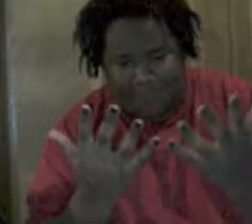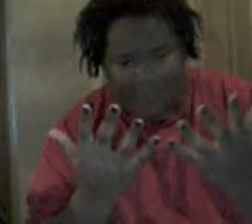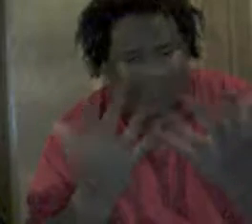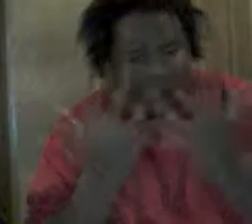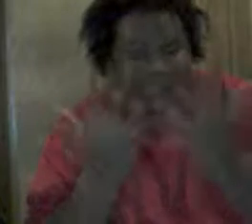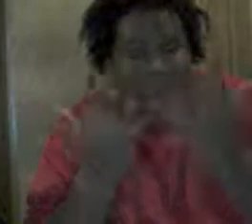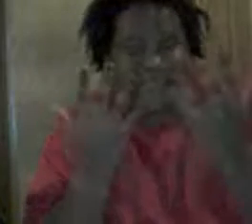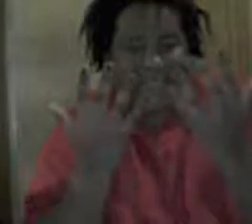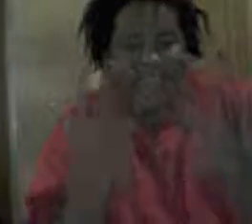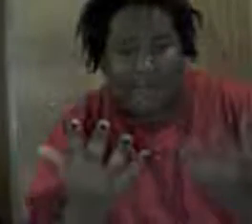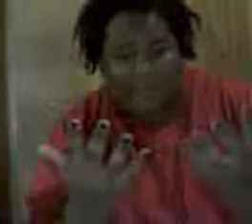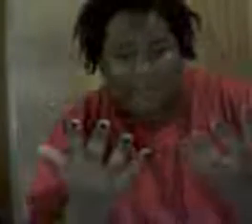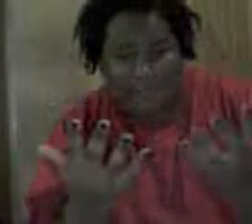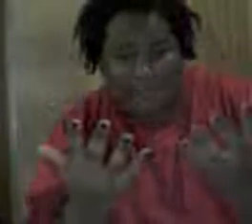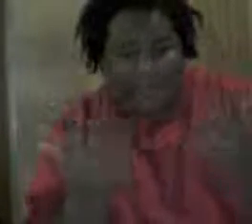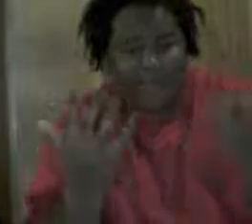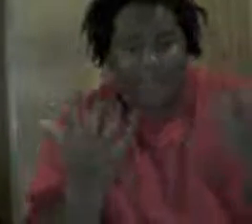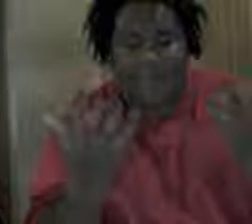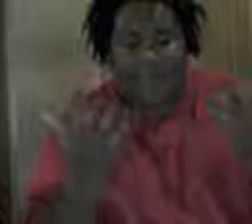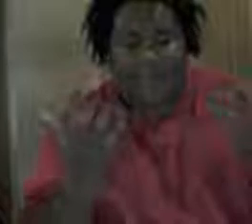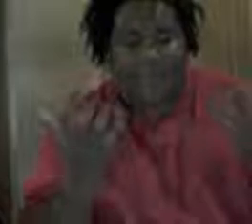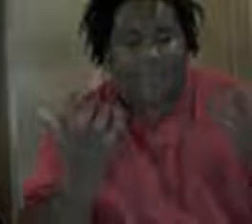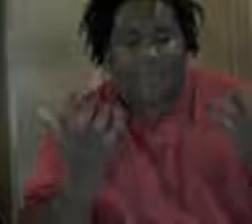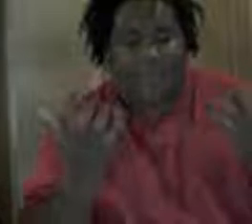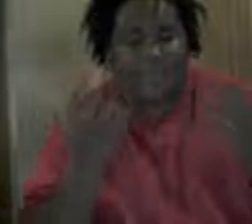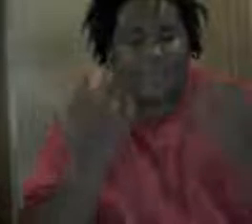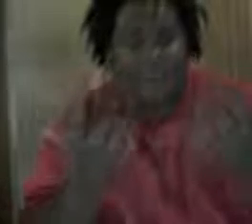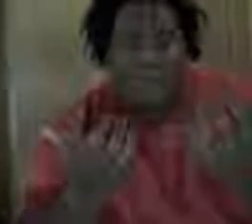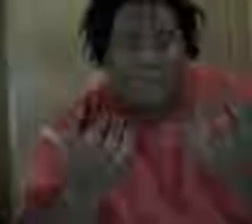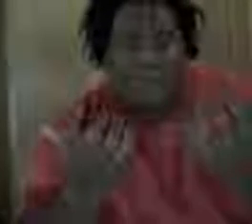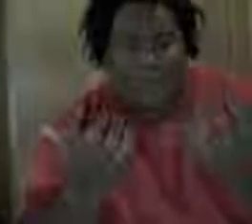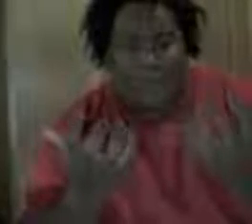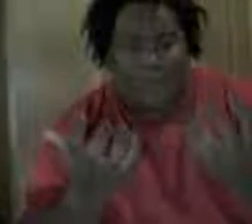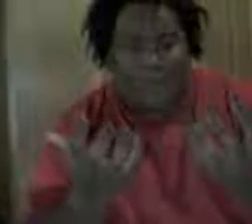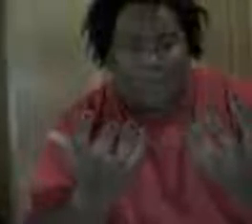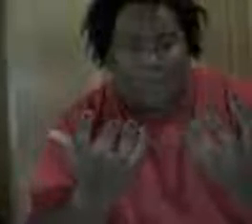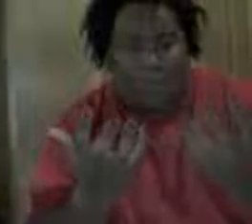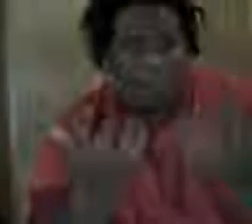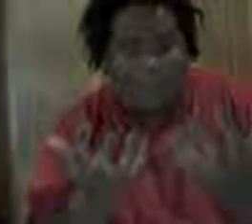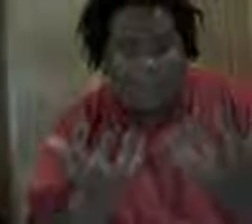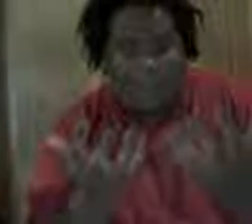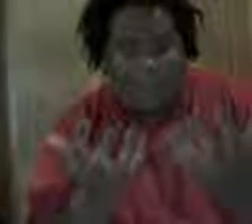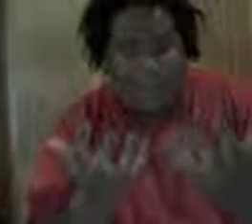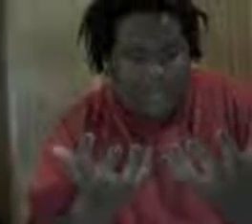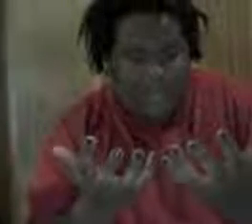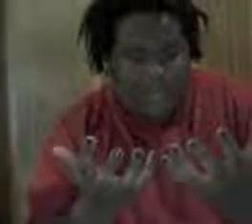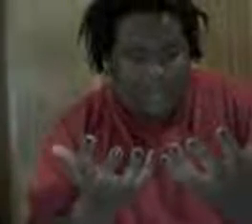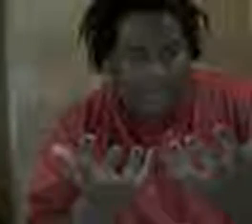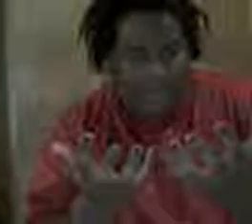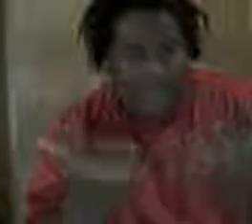something that doesn't suck, if I'm gonna be, if I'm gonna be screwed out of watching one being FC'd, then